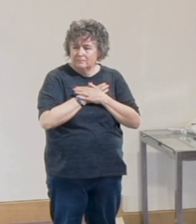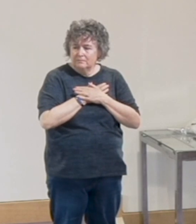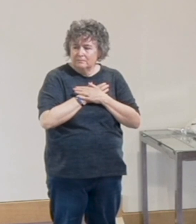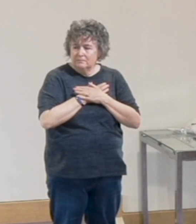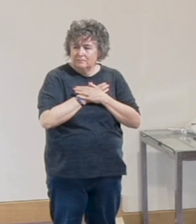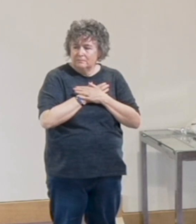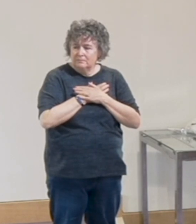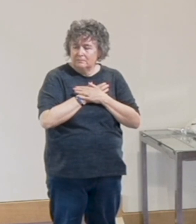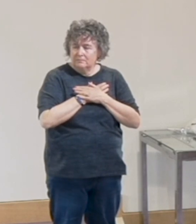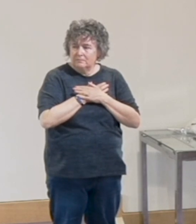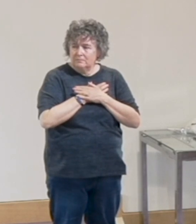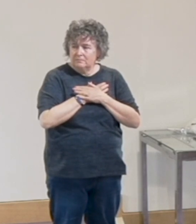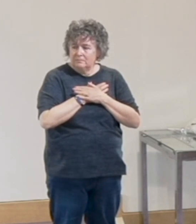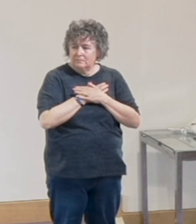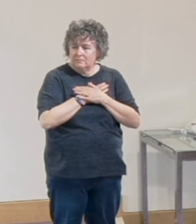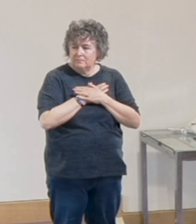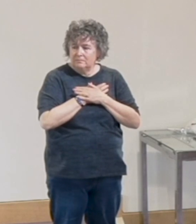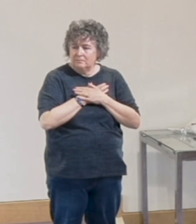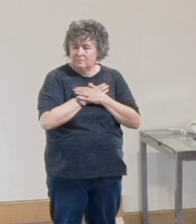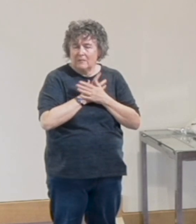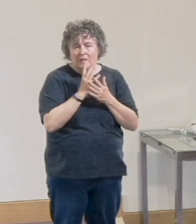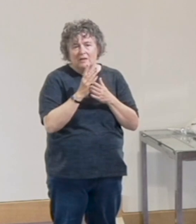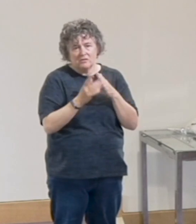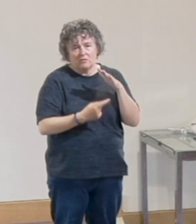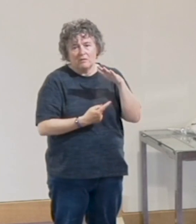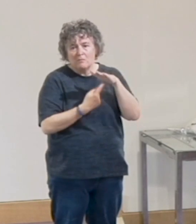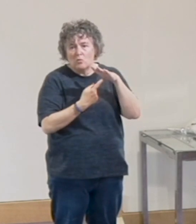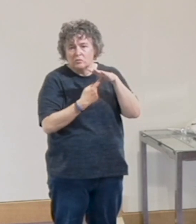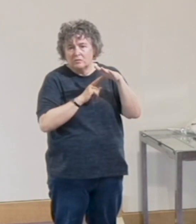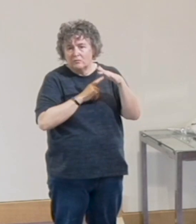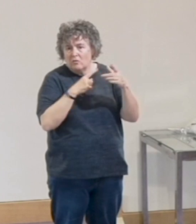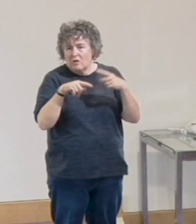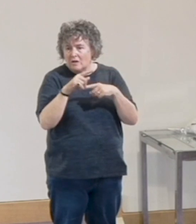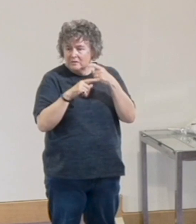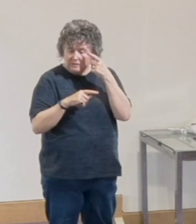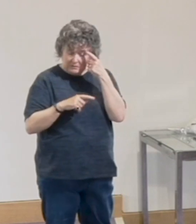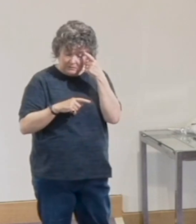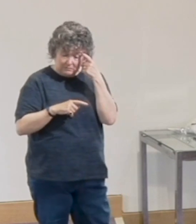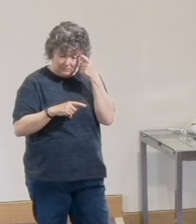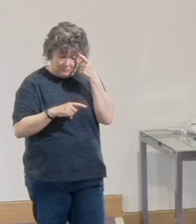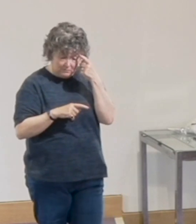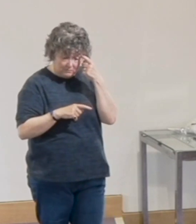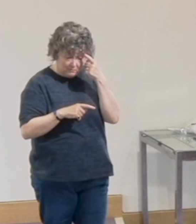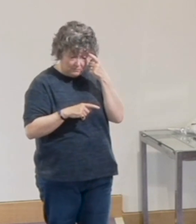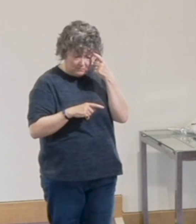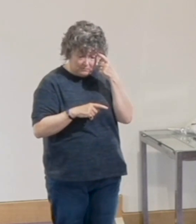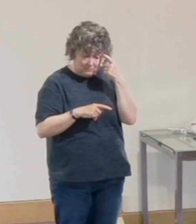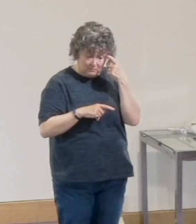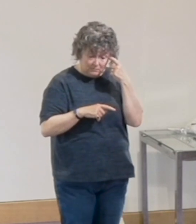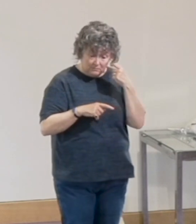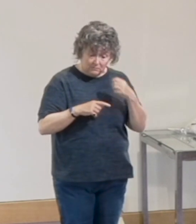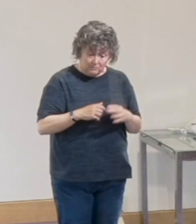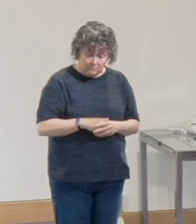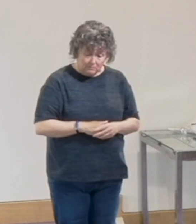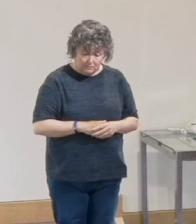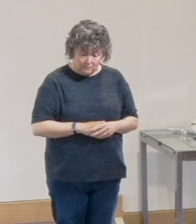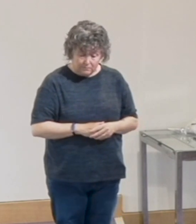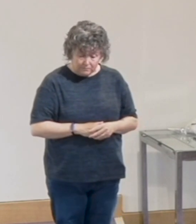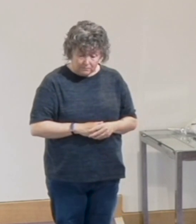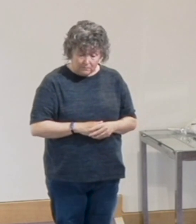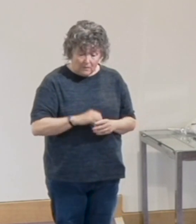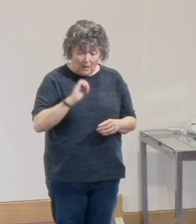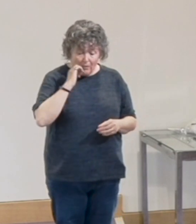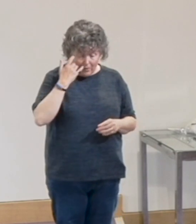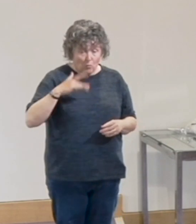So these are the most important instructions to us which I believe cannot just be life